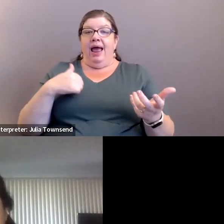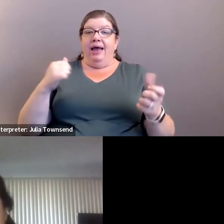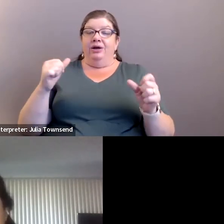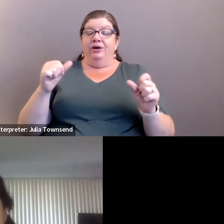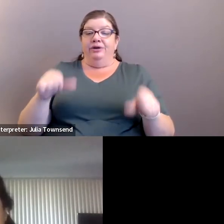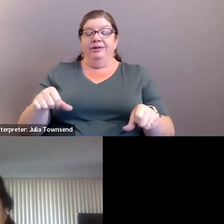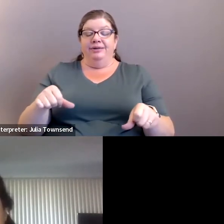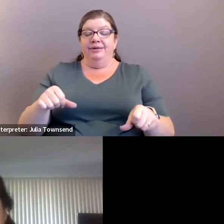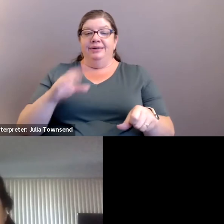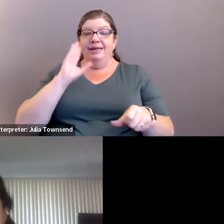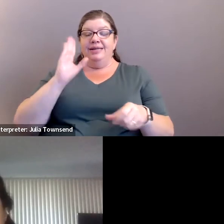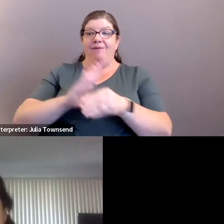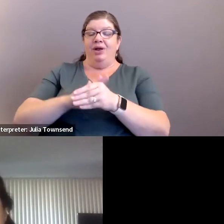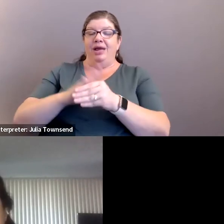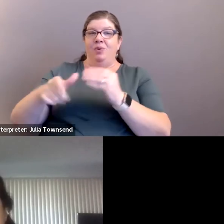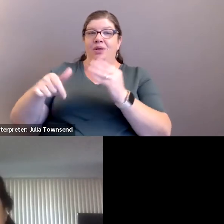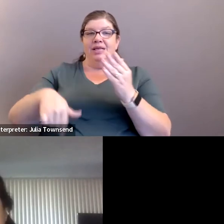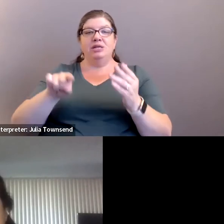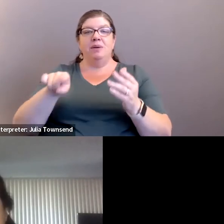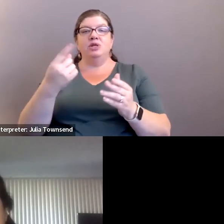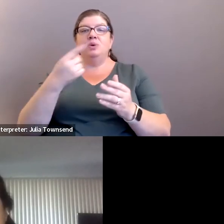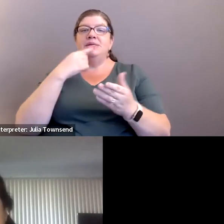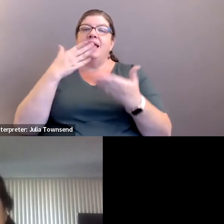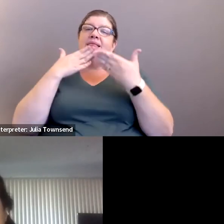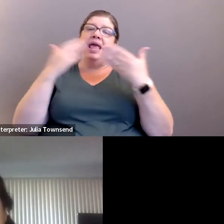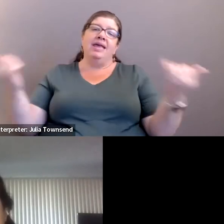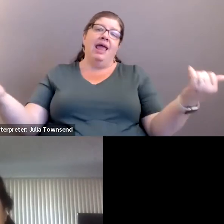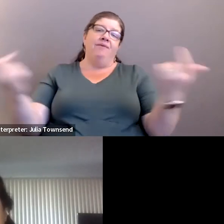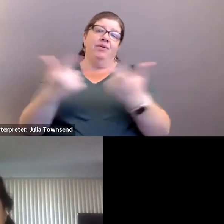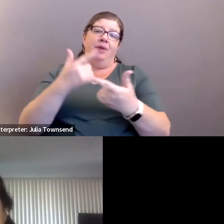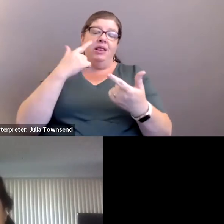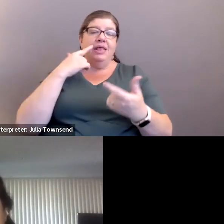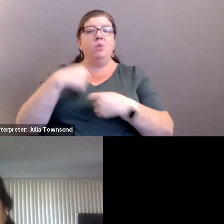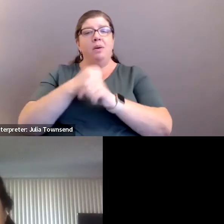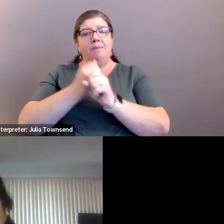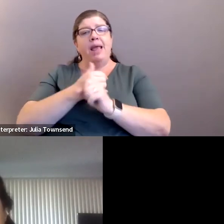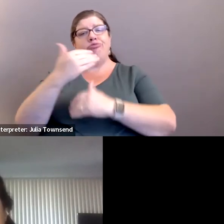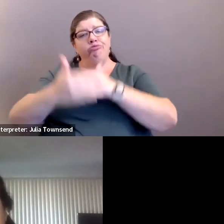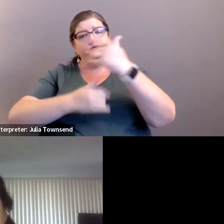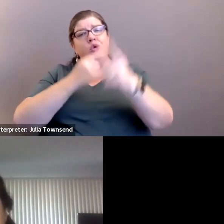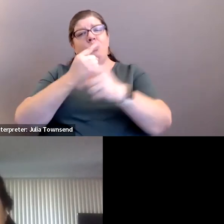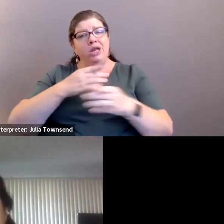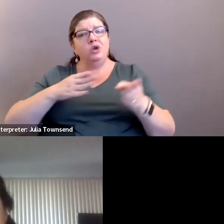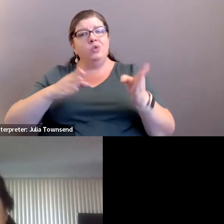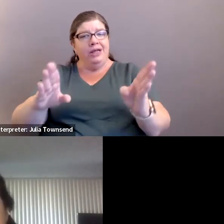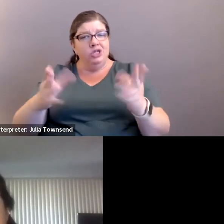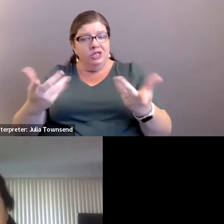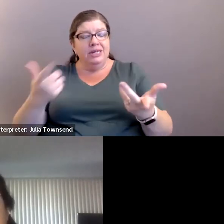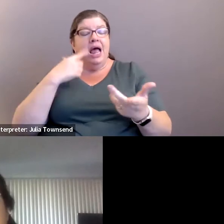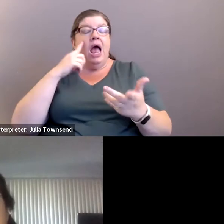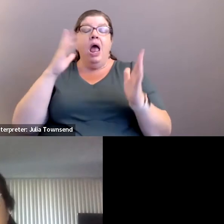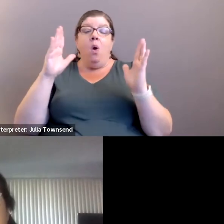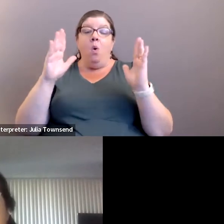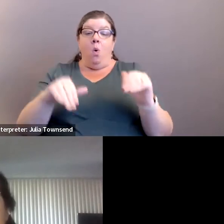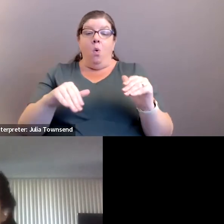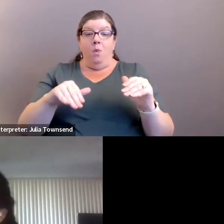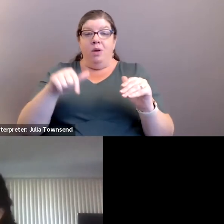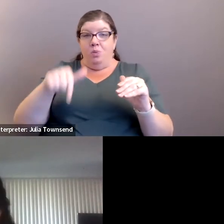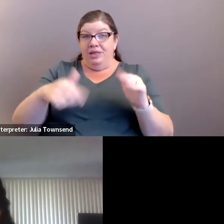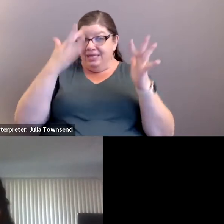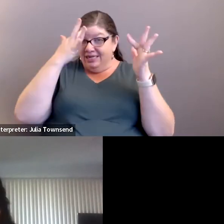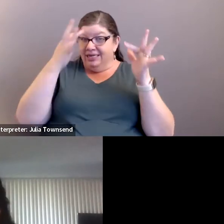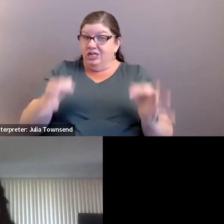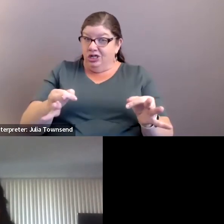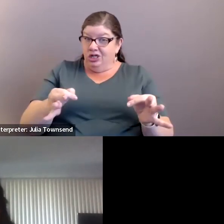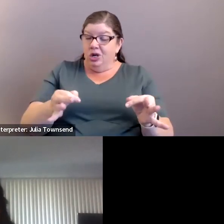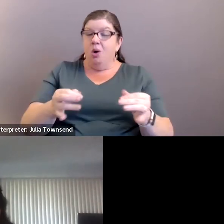never end with this, but I just want to say I want to thank everybody. And I think we are making steps in the right direction. And I hope that with this decision